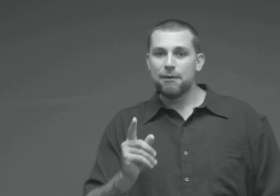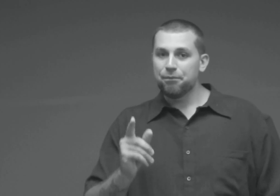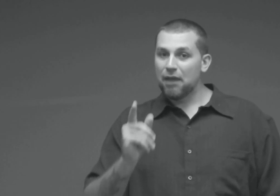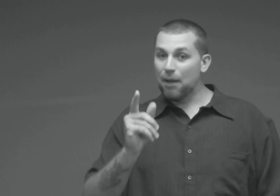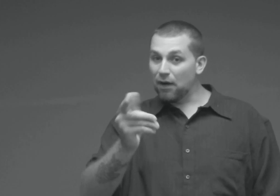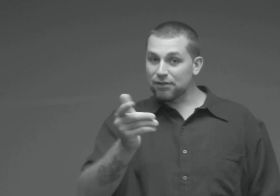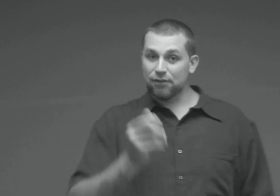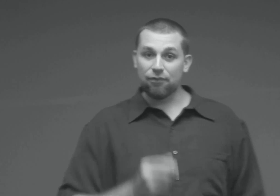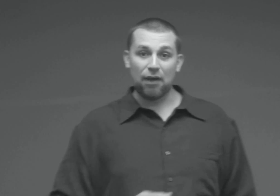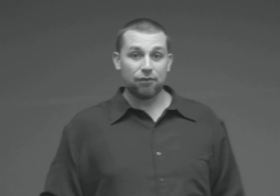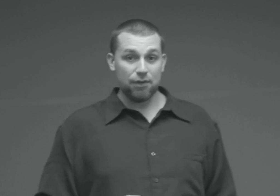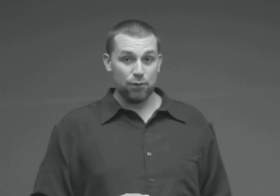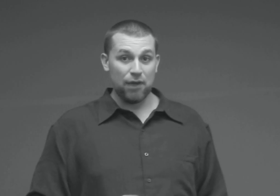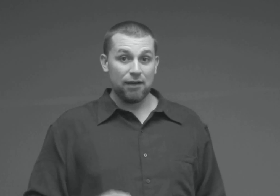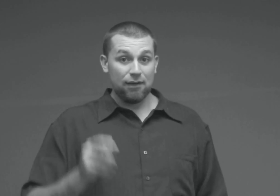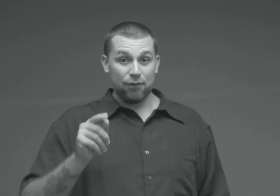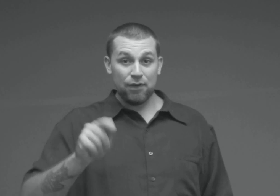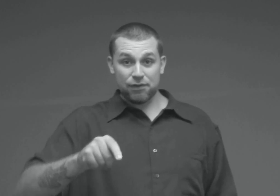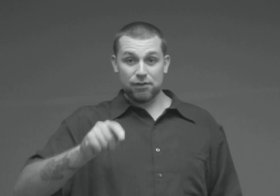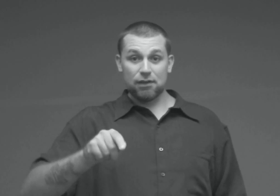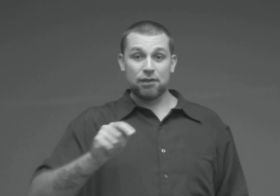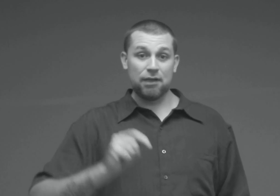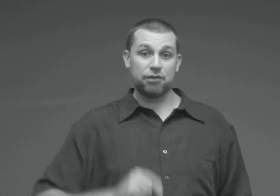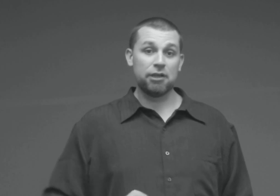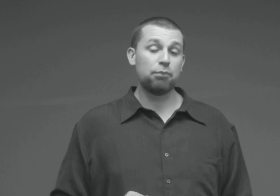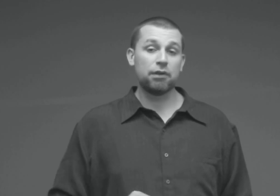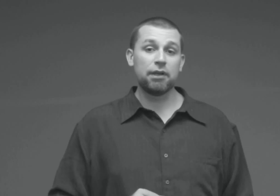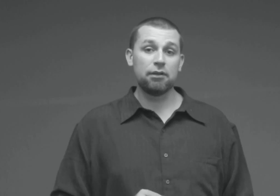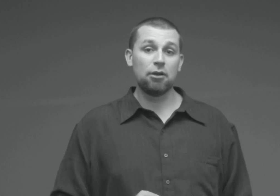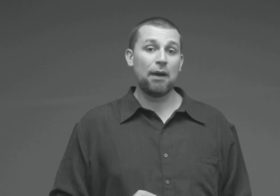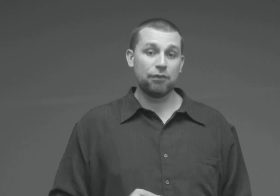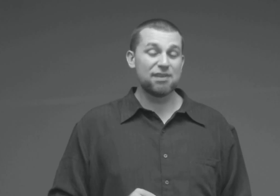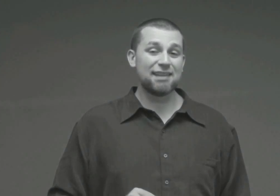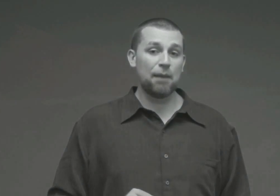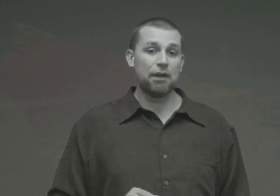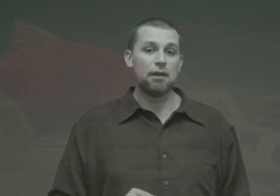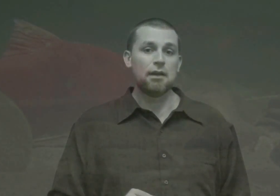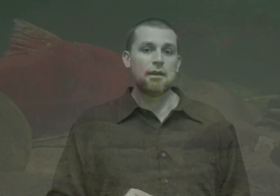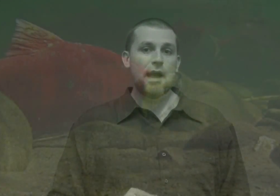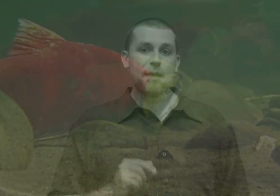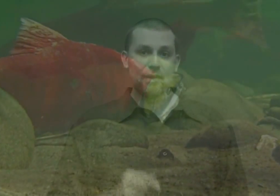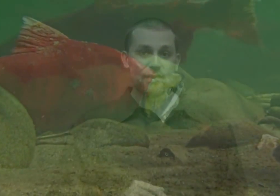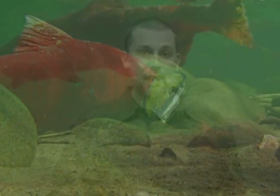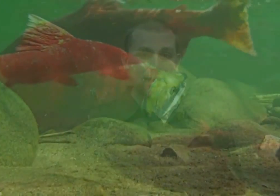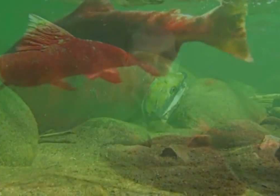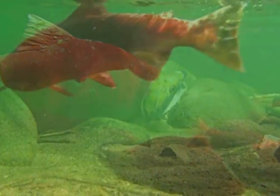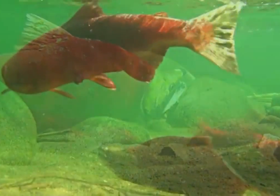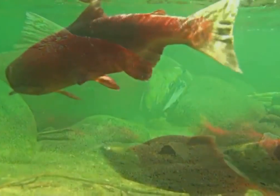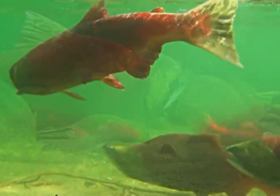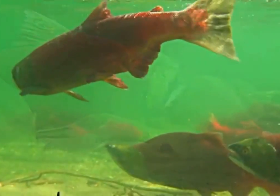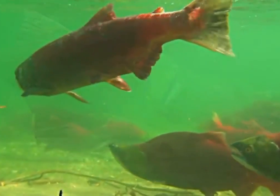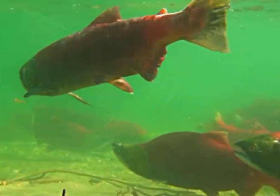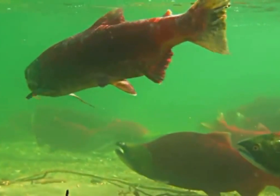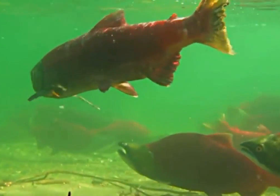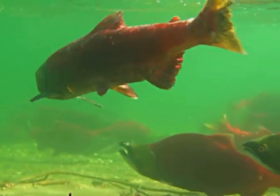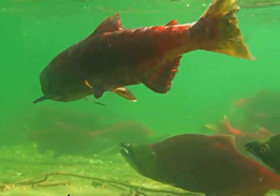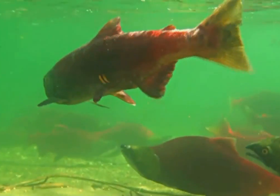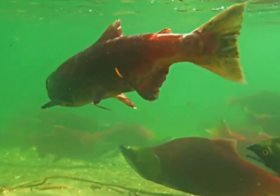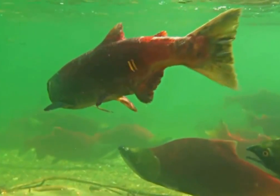I must confess to you that this teaching in particular about the salmon, I am excited about, for if we can